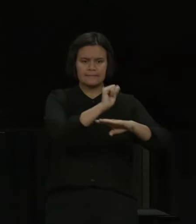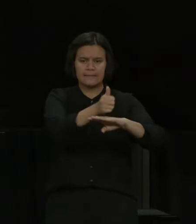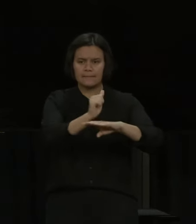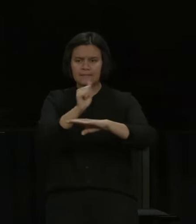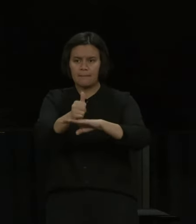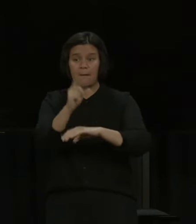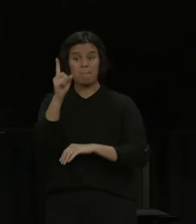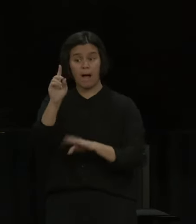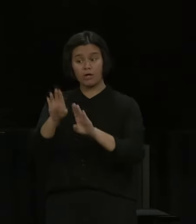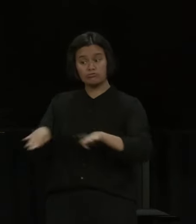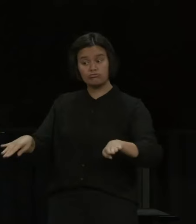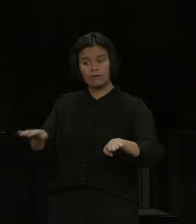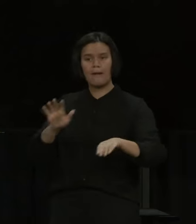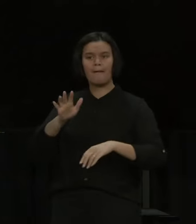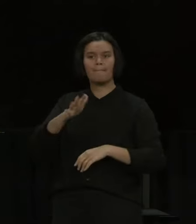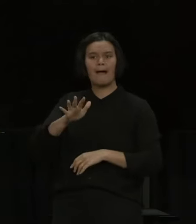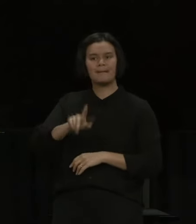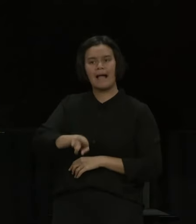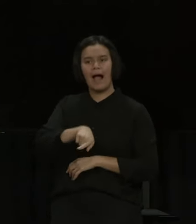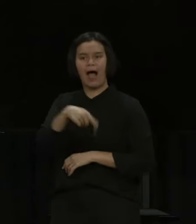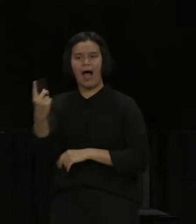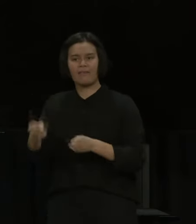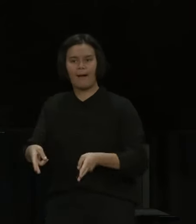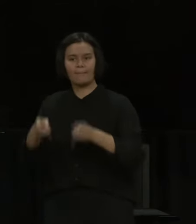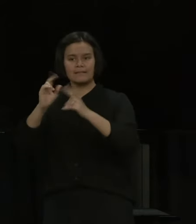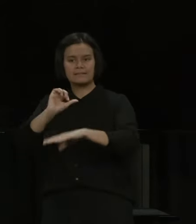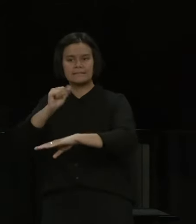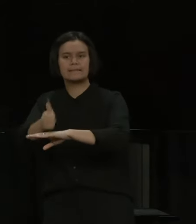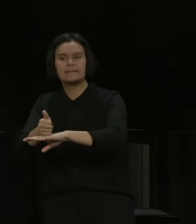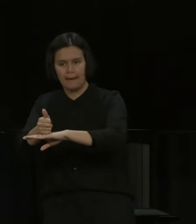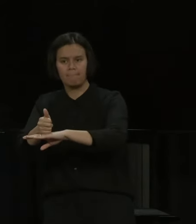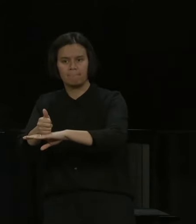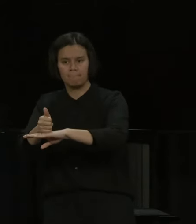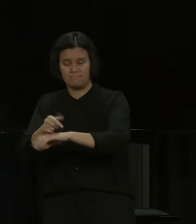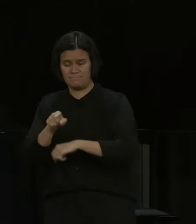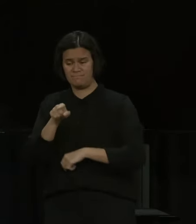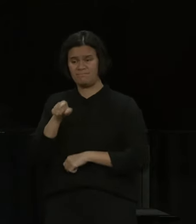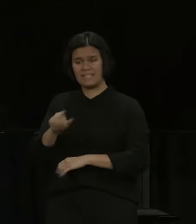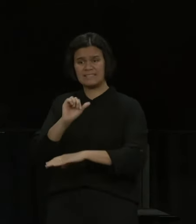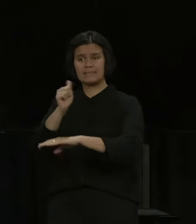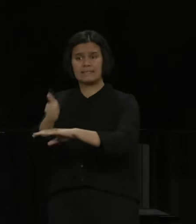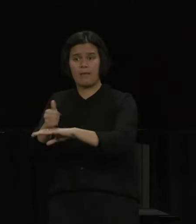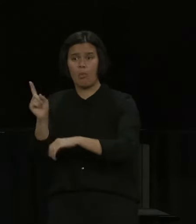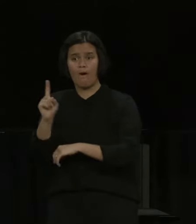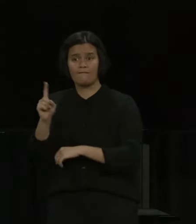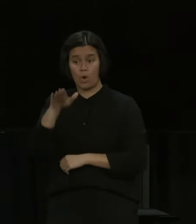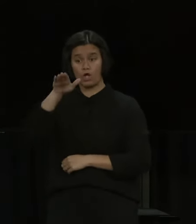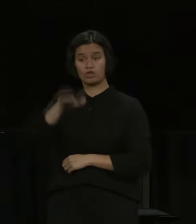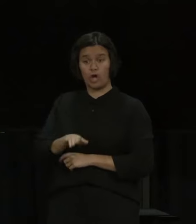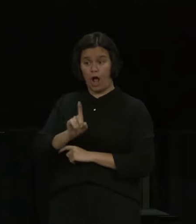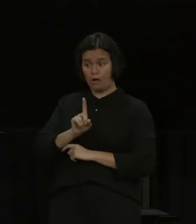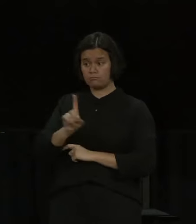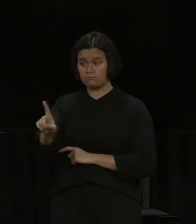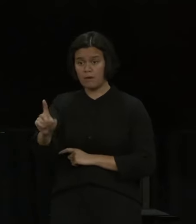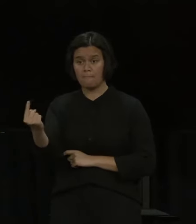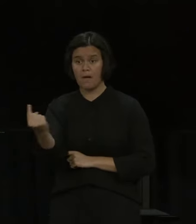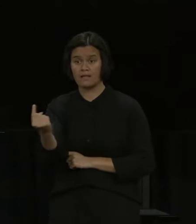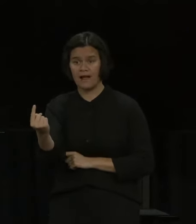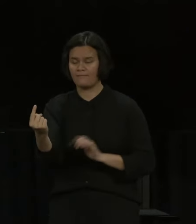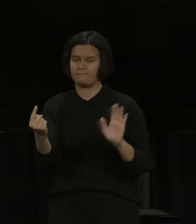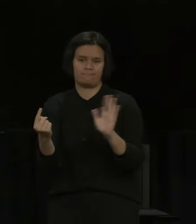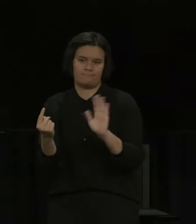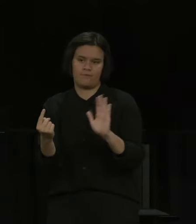available through our existing vaccine network. We will be taking a whānau-based approach there. We also recognise this as an opportunity